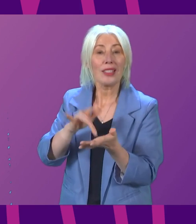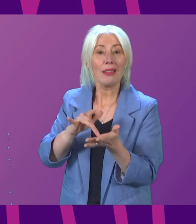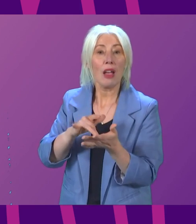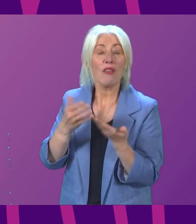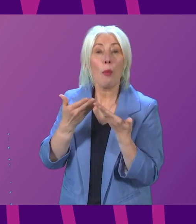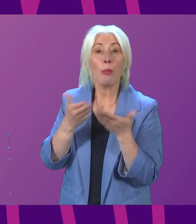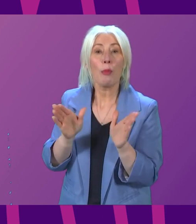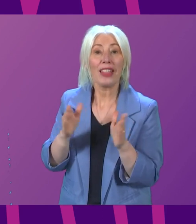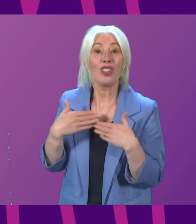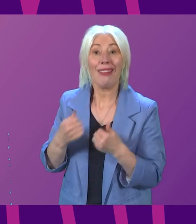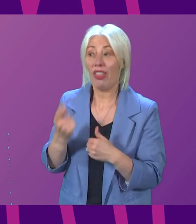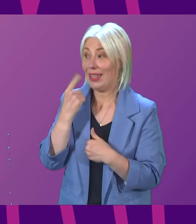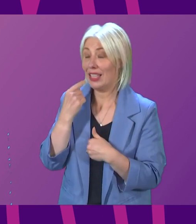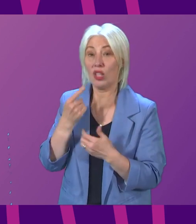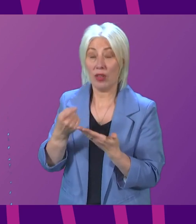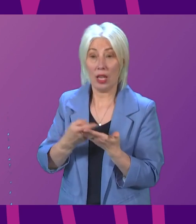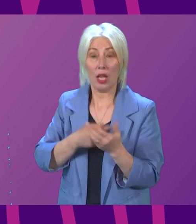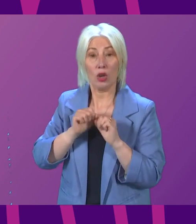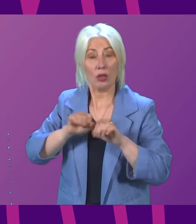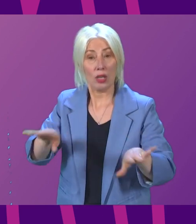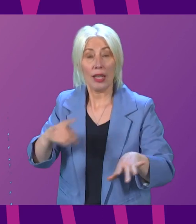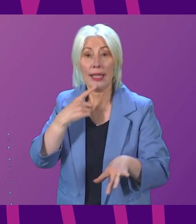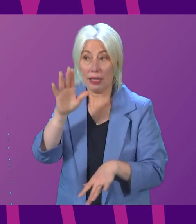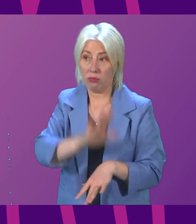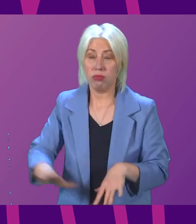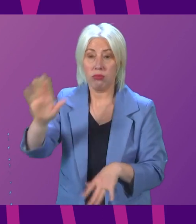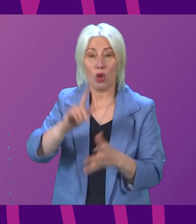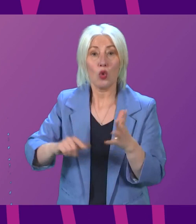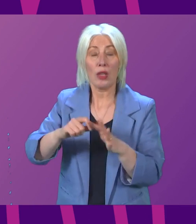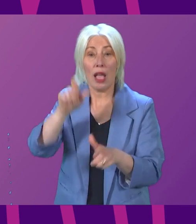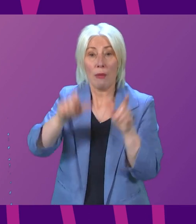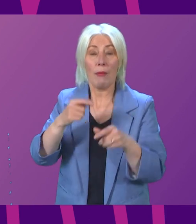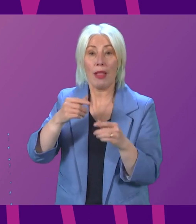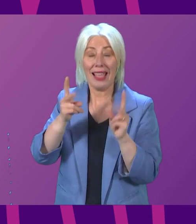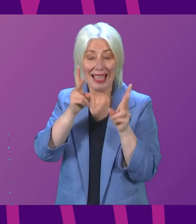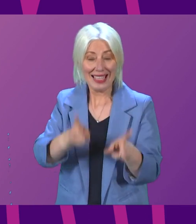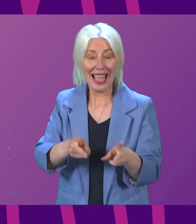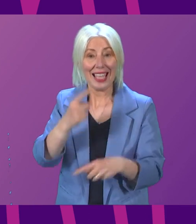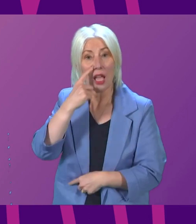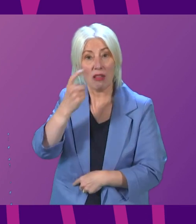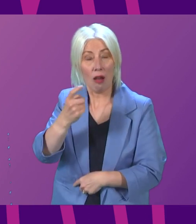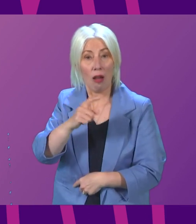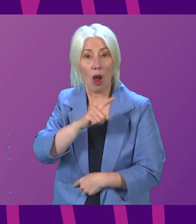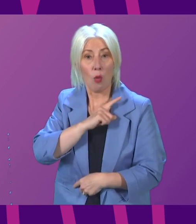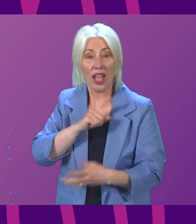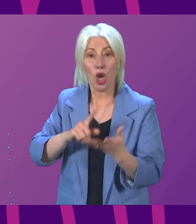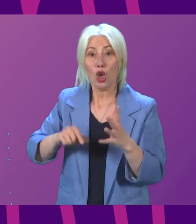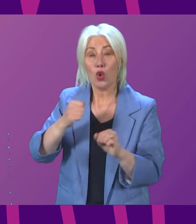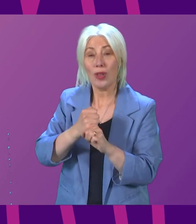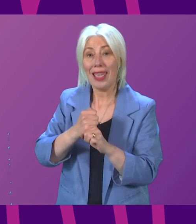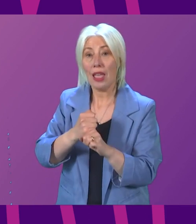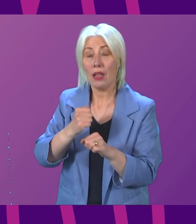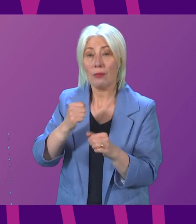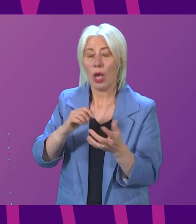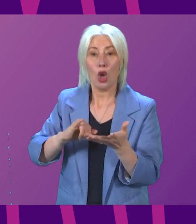yesterday, which has suggested people across the UK are dying younger as a result of UK government austerity?